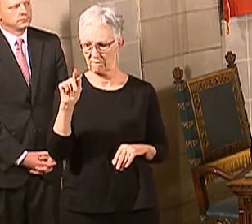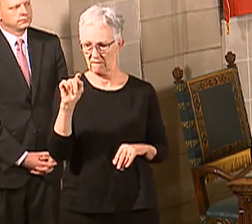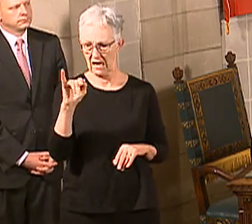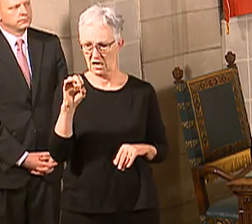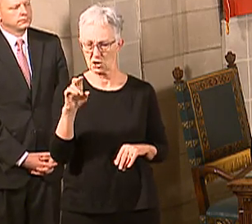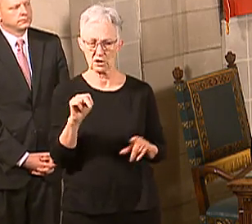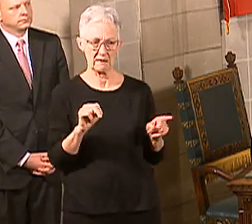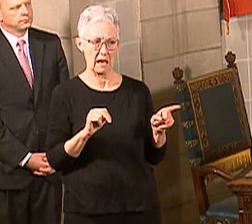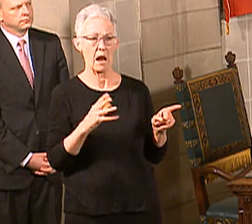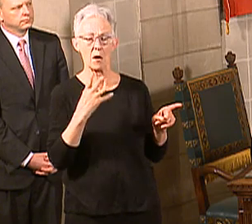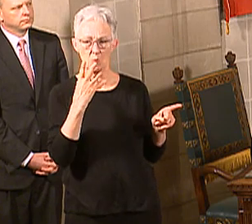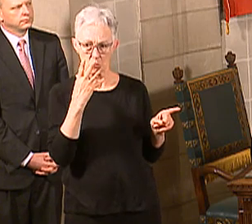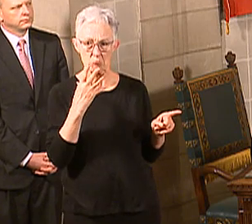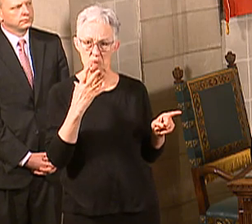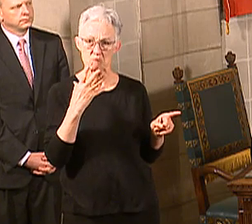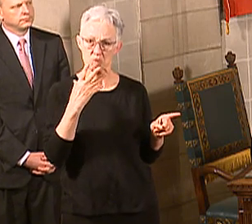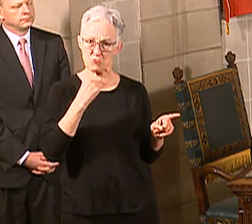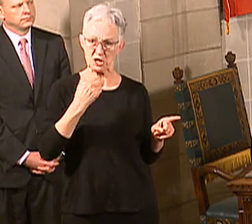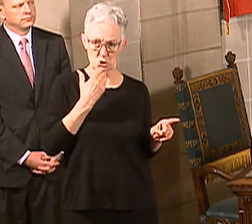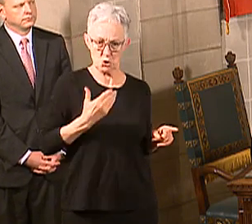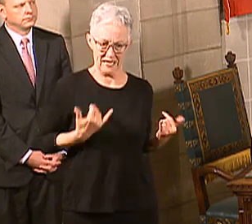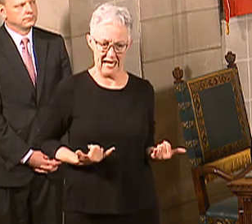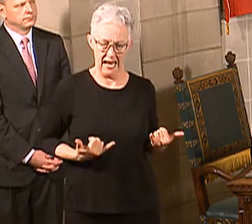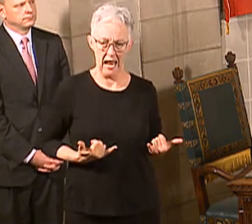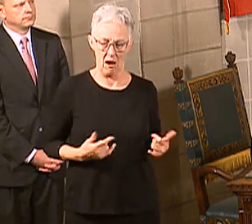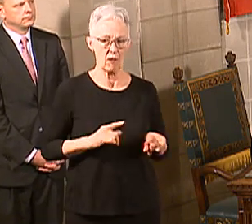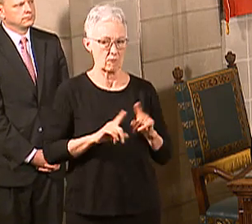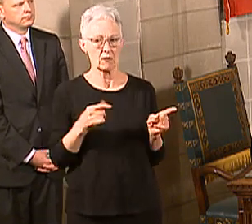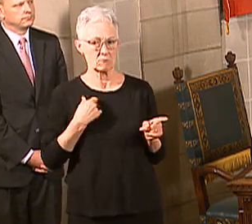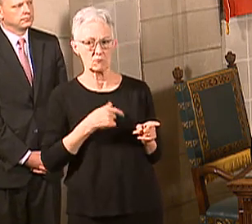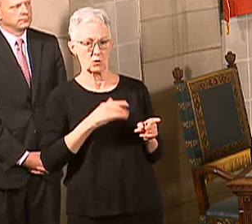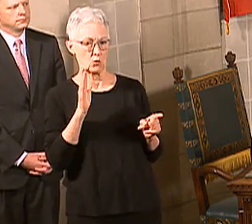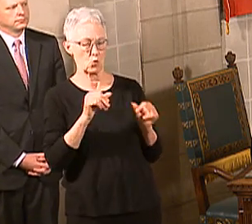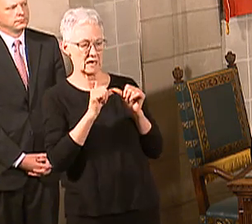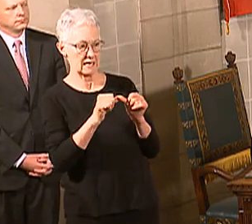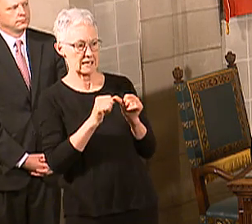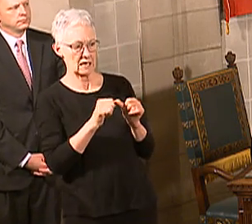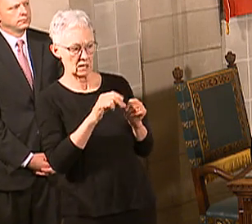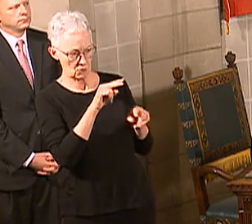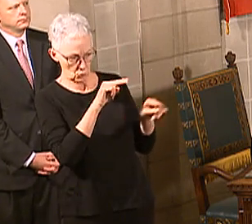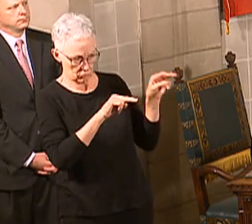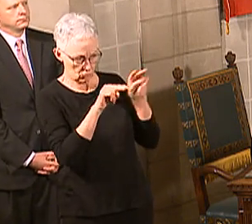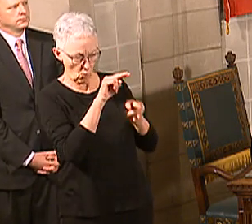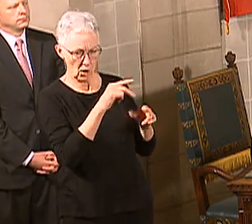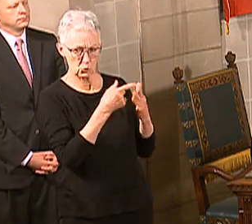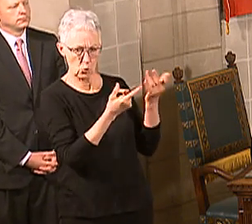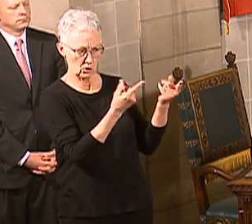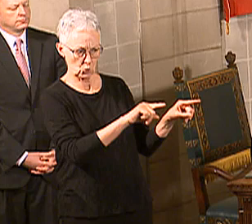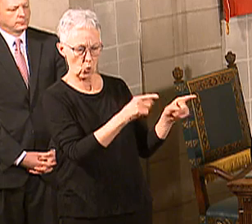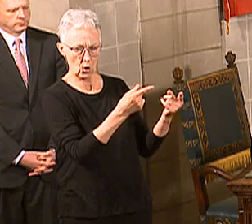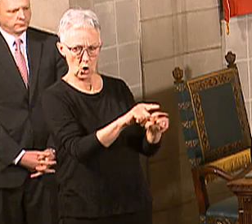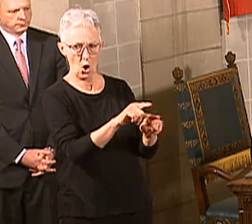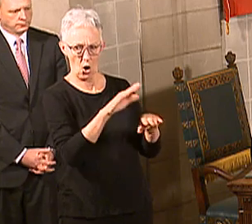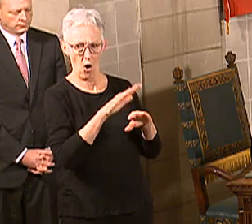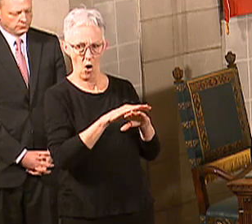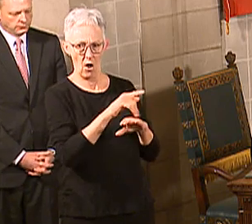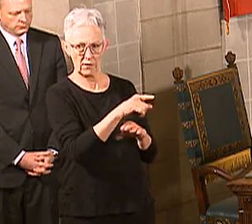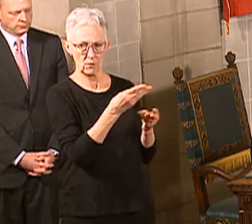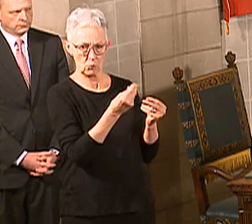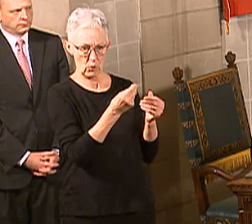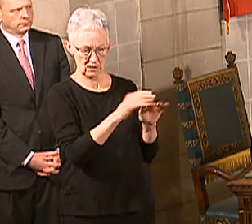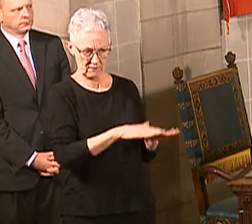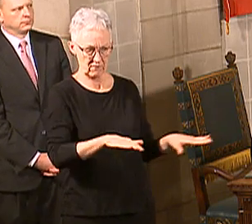concern, and we will continue to monitor it. Obviously, we are not going to block healthy individuals from, you know,